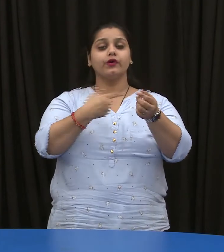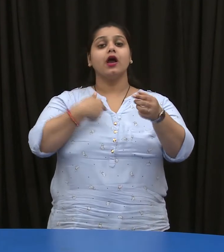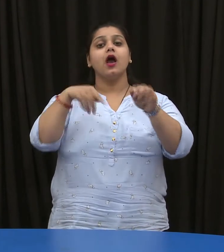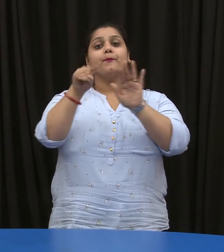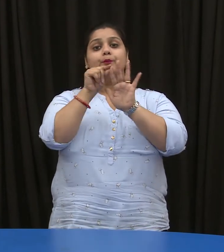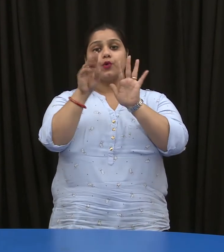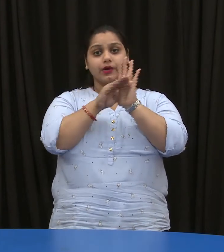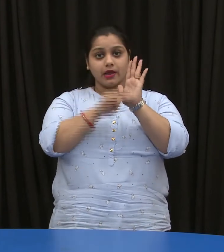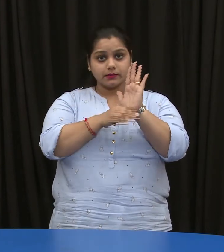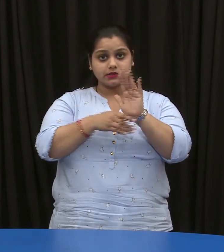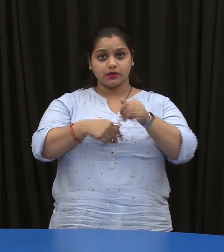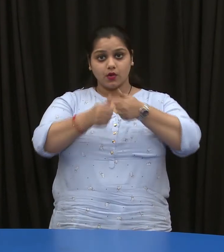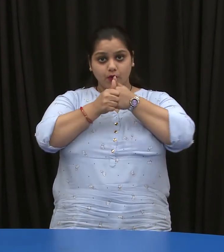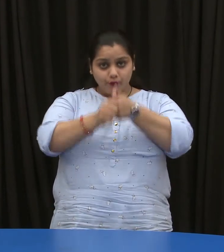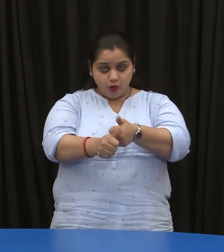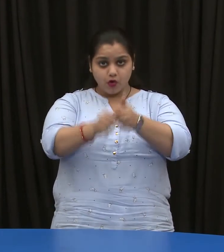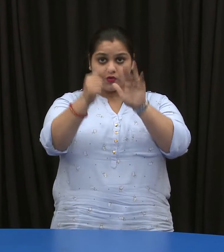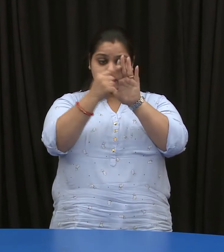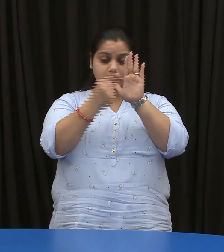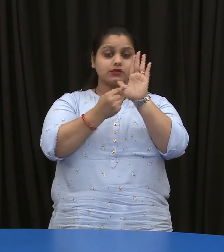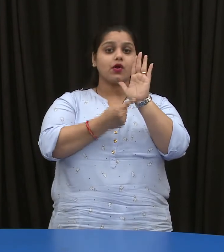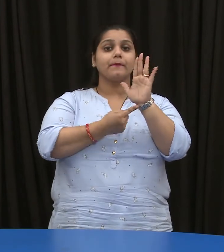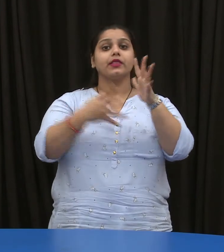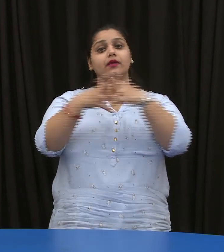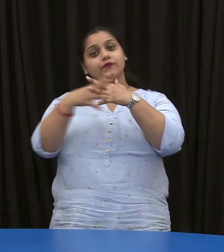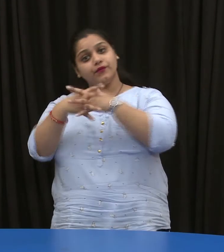Follow the instructions in the Windows component wizard.